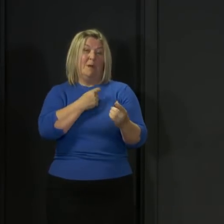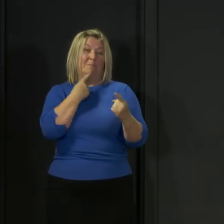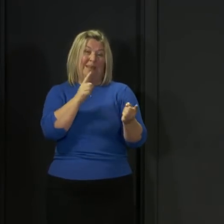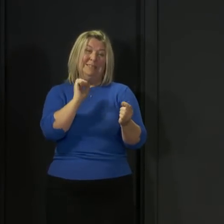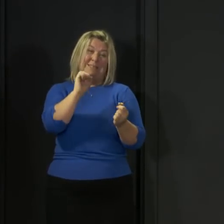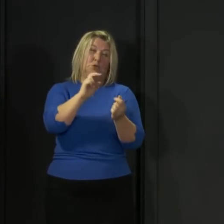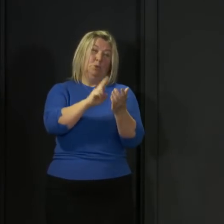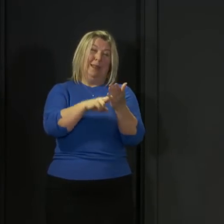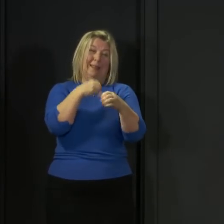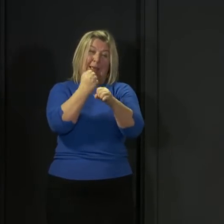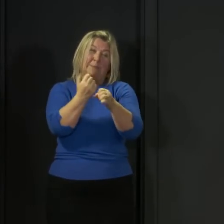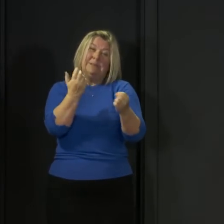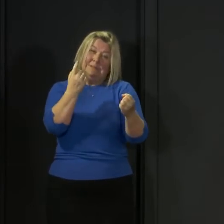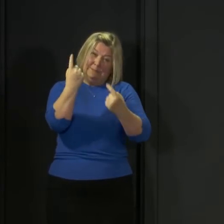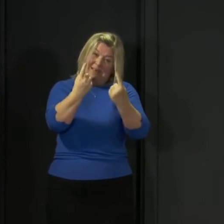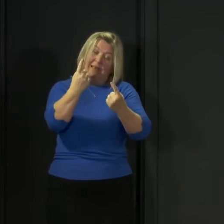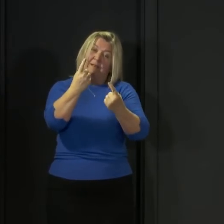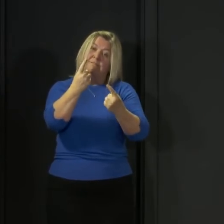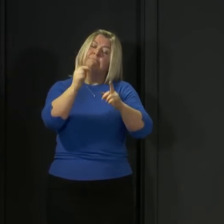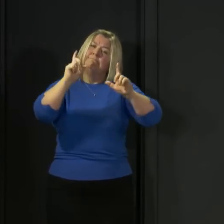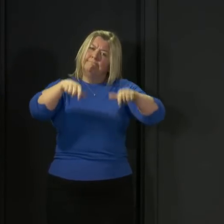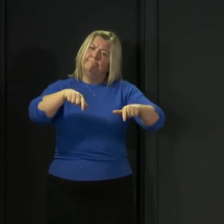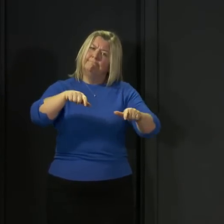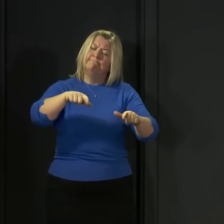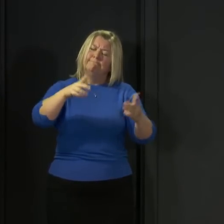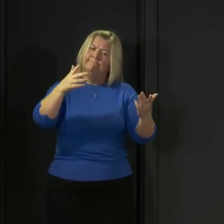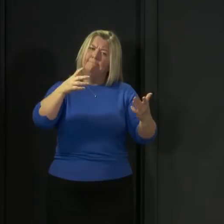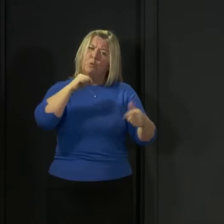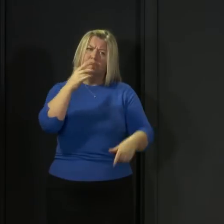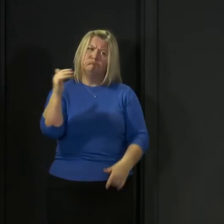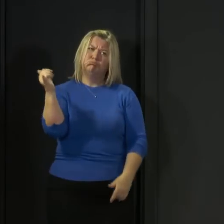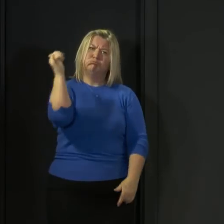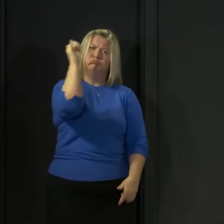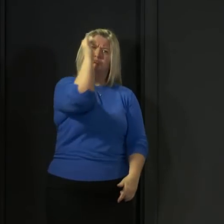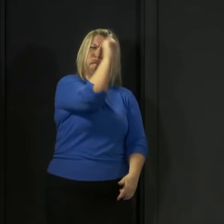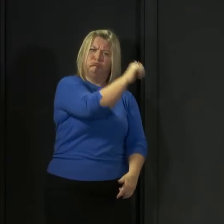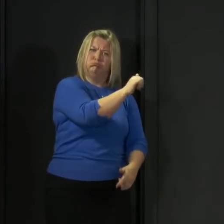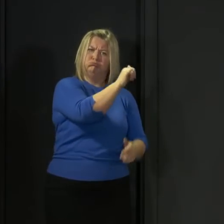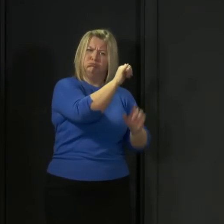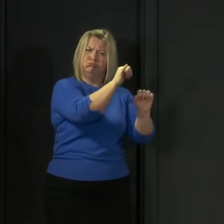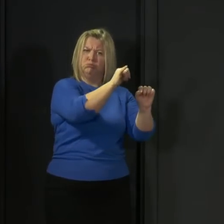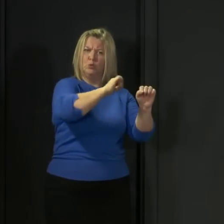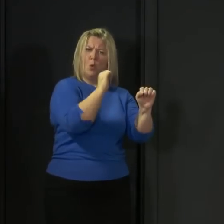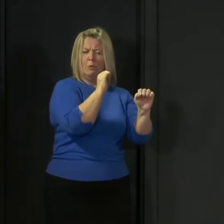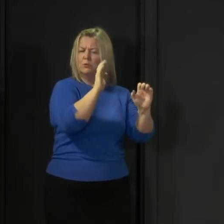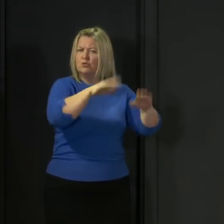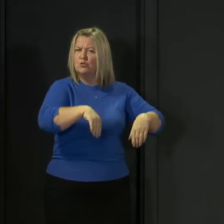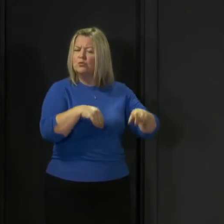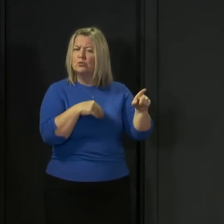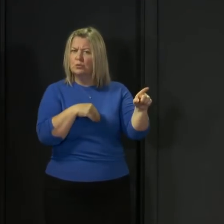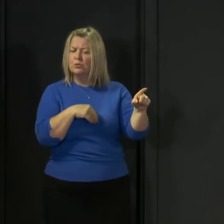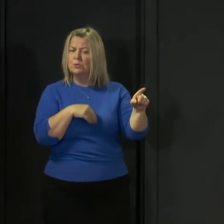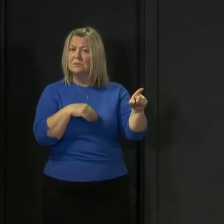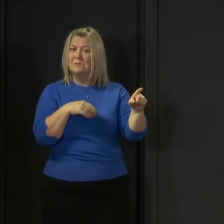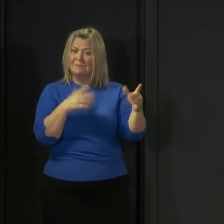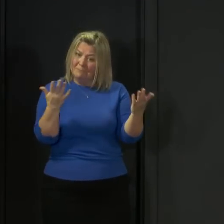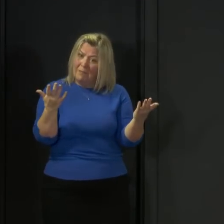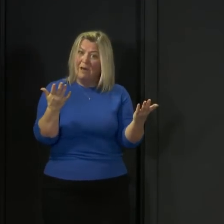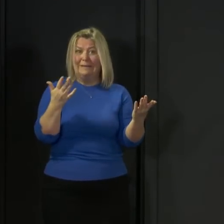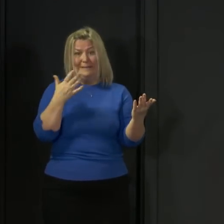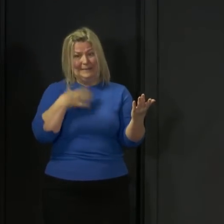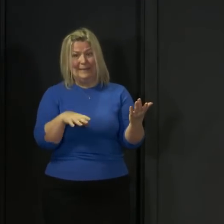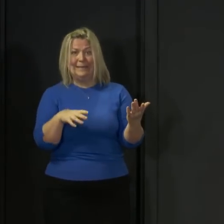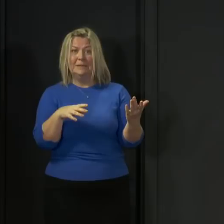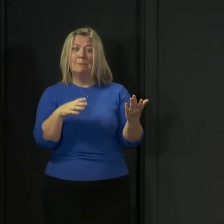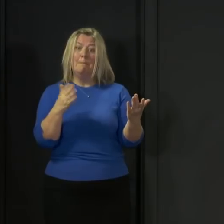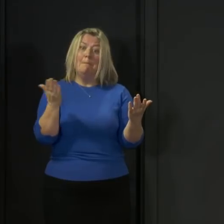more we stick with this right now the sooner we will get to the point I spoke about earlier where we start to take these concrete steps back to normality